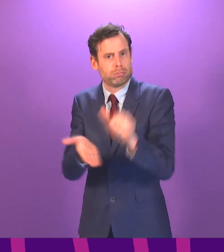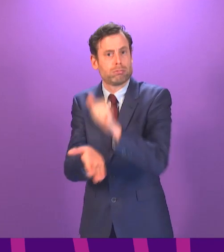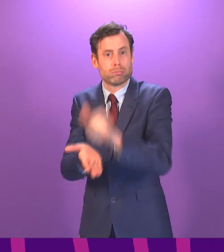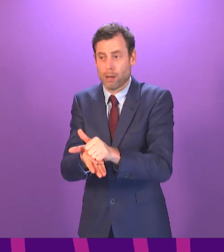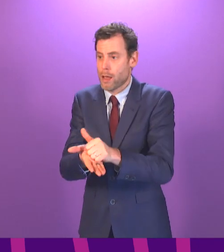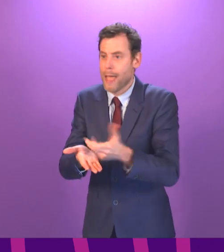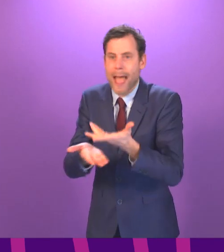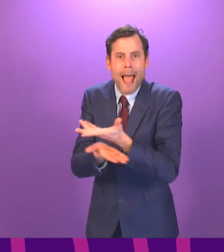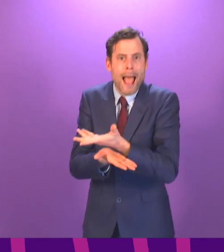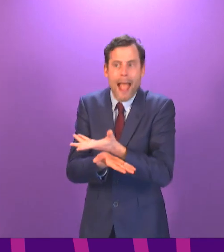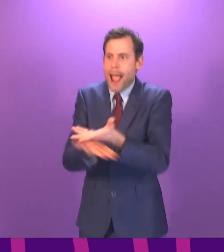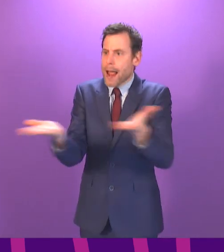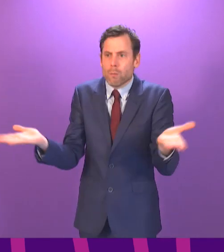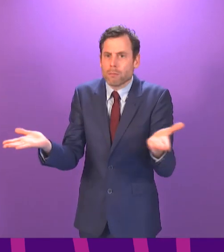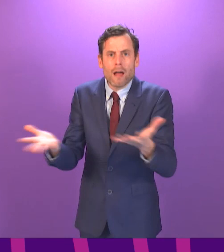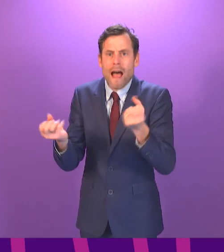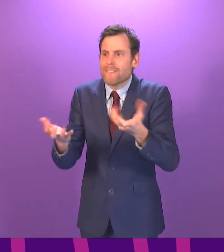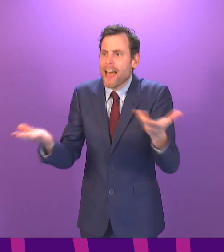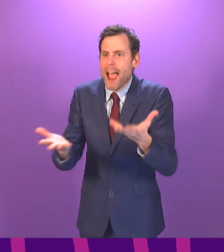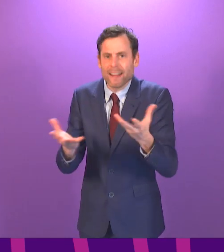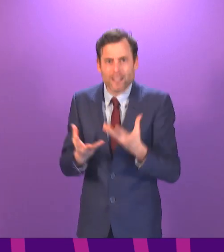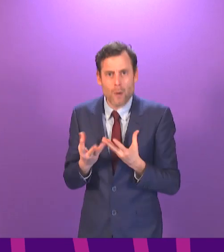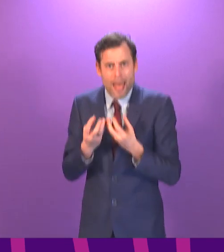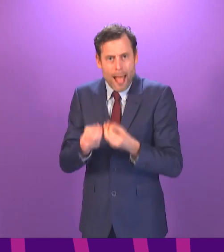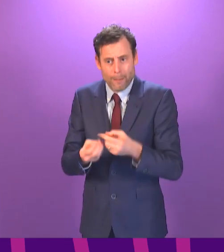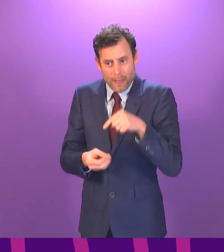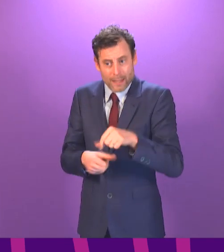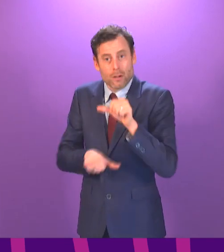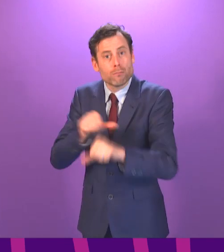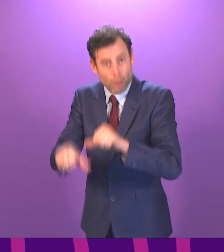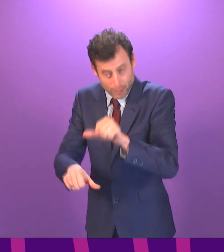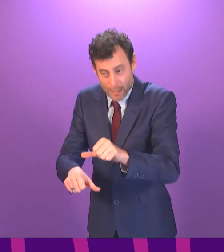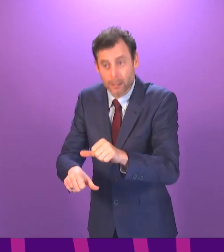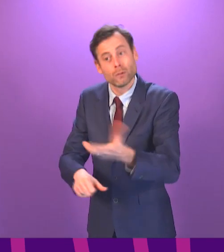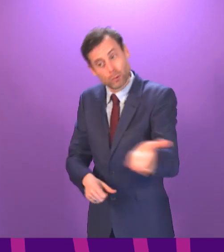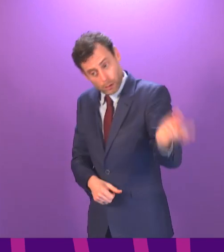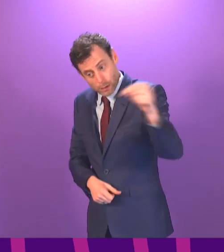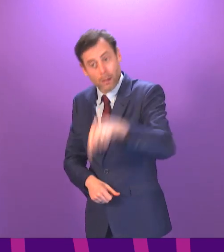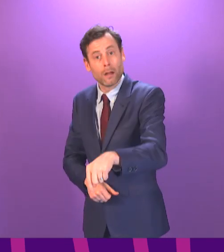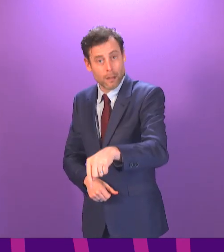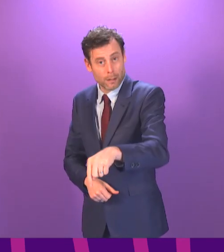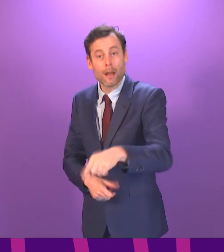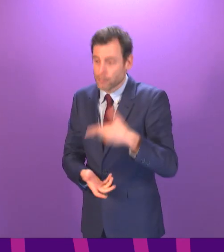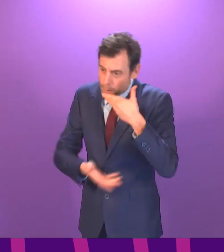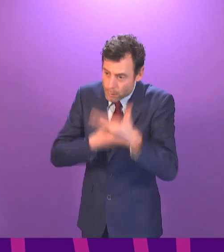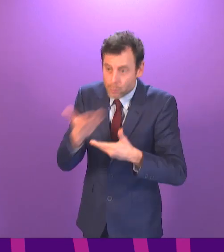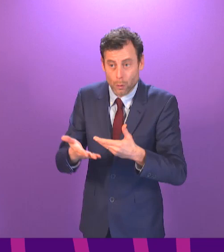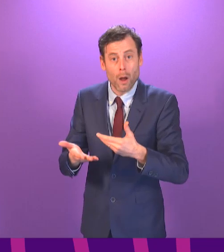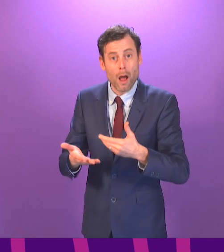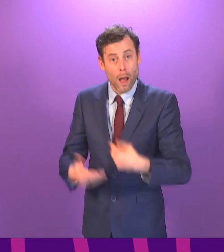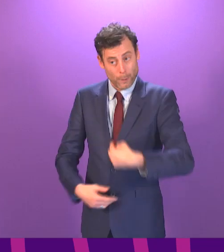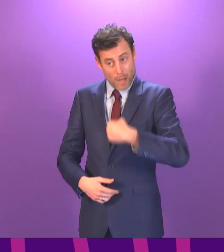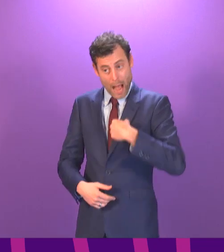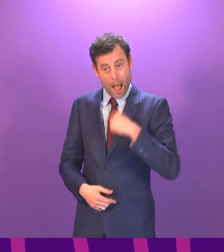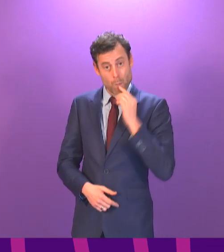anybody who's got anything to help with the process of this committee to sit before that committee and do what I am going to